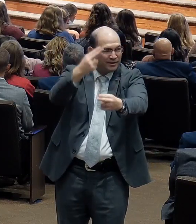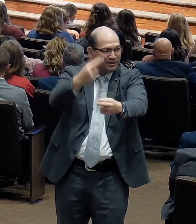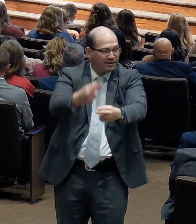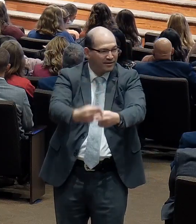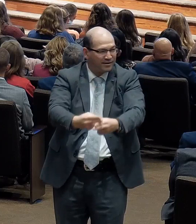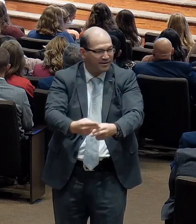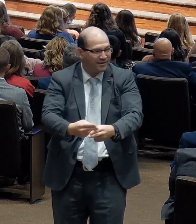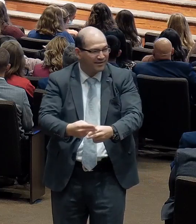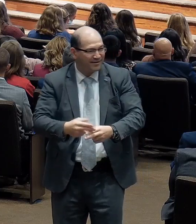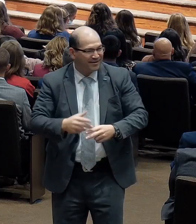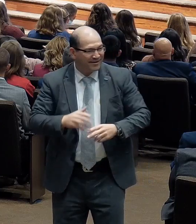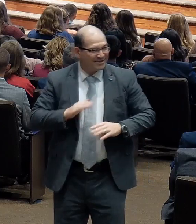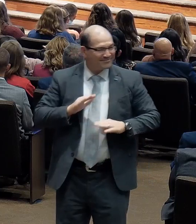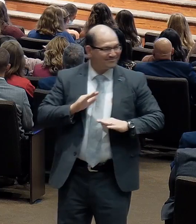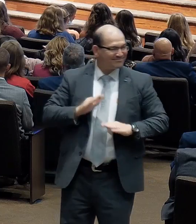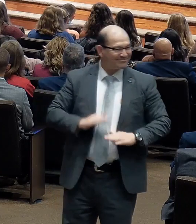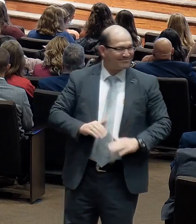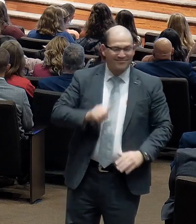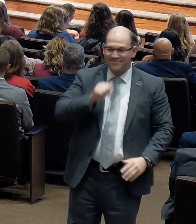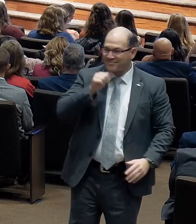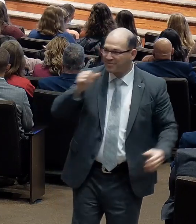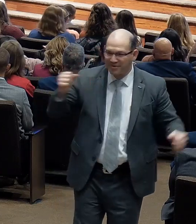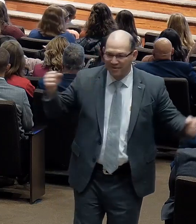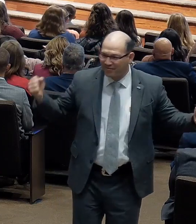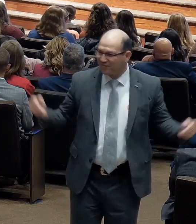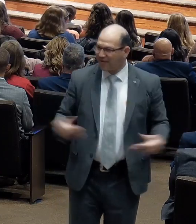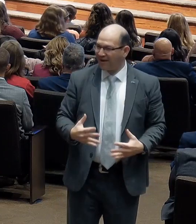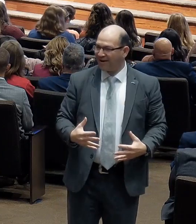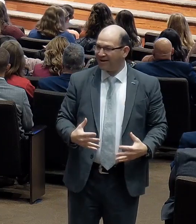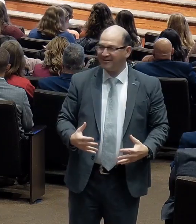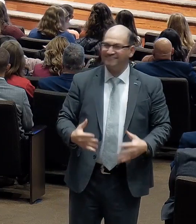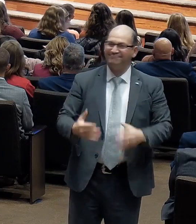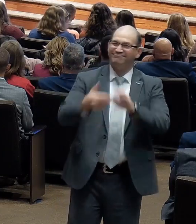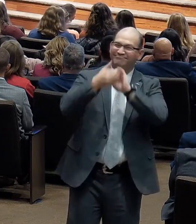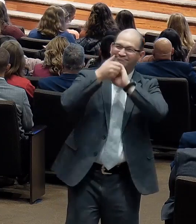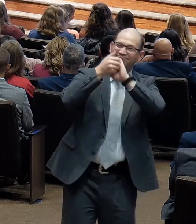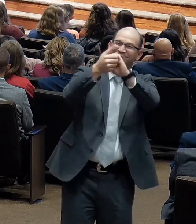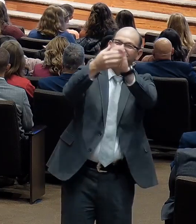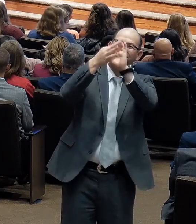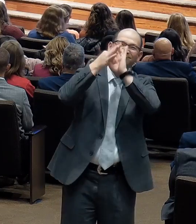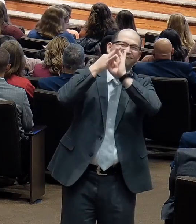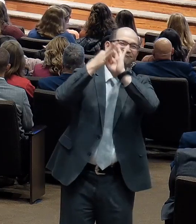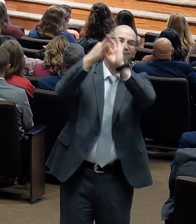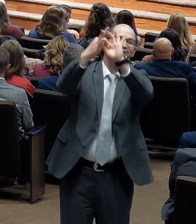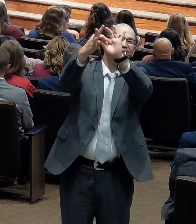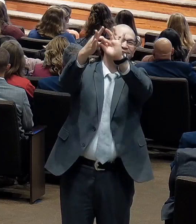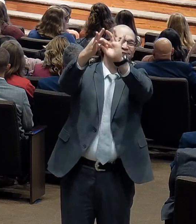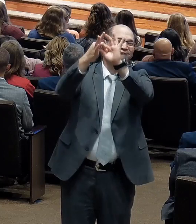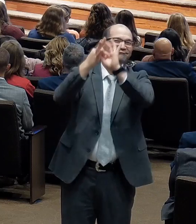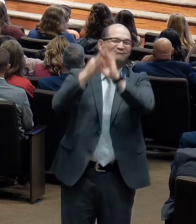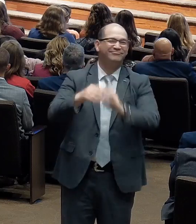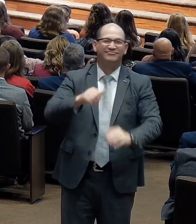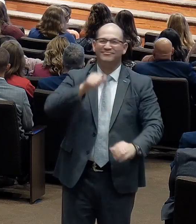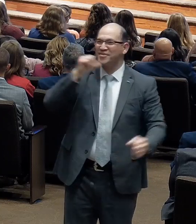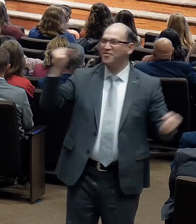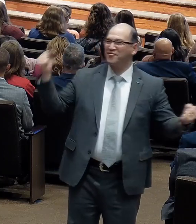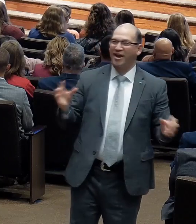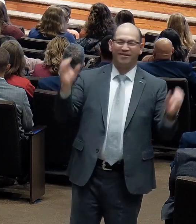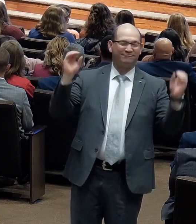I know the King, so there's no need, no need to dread.